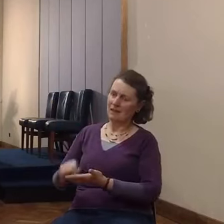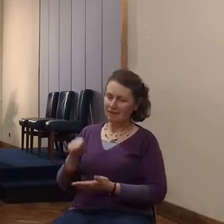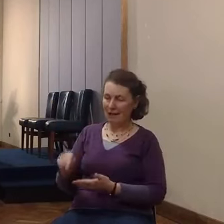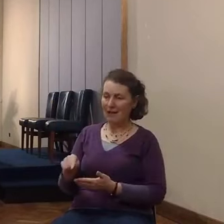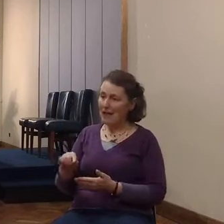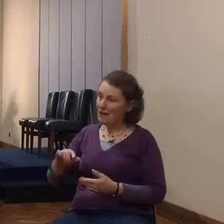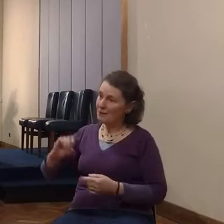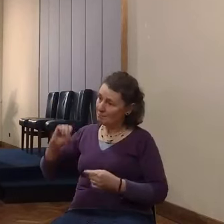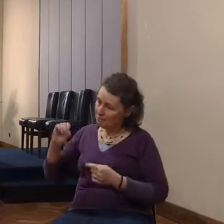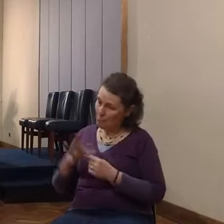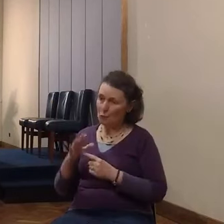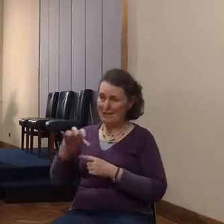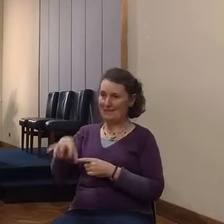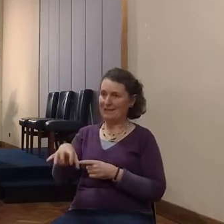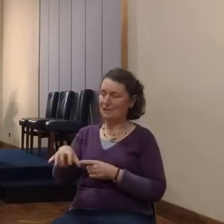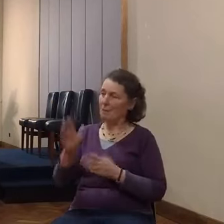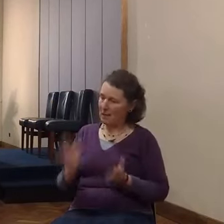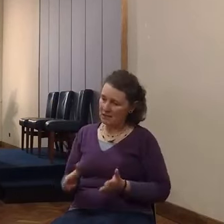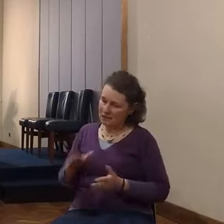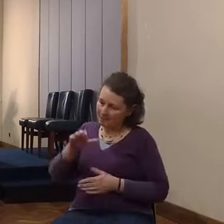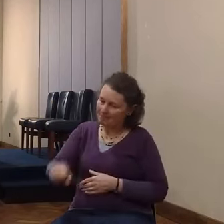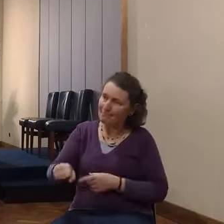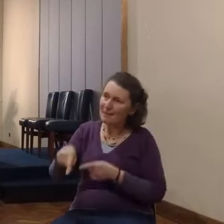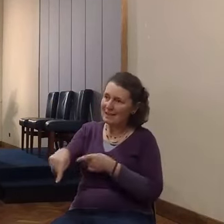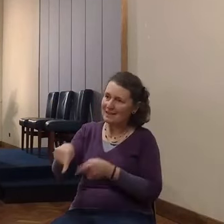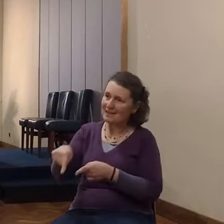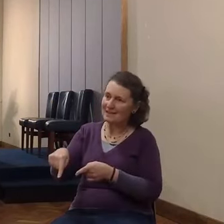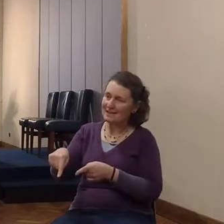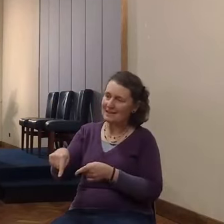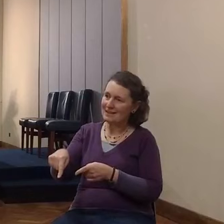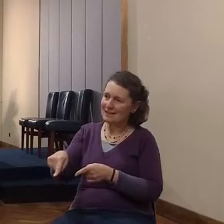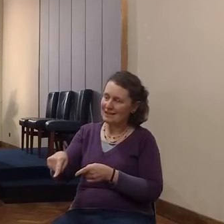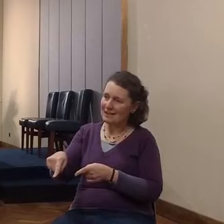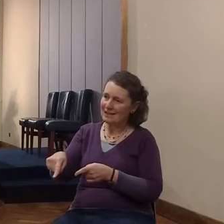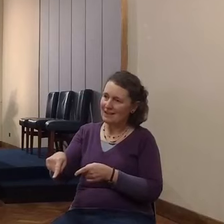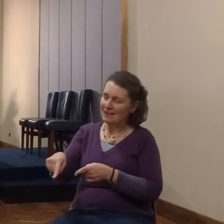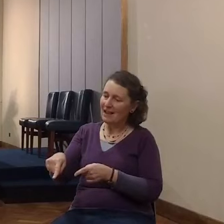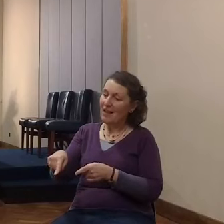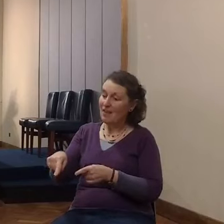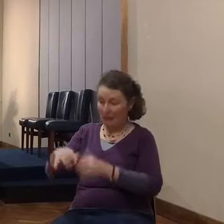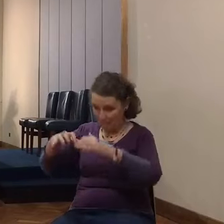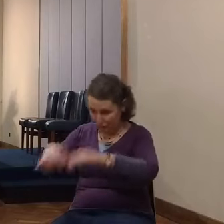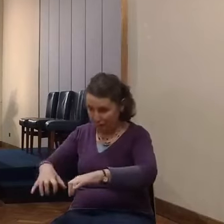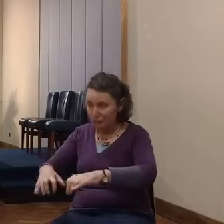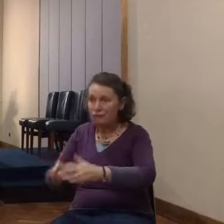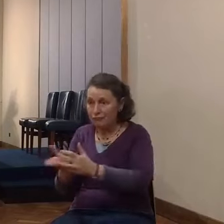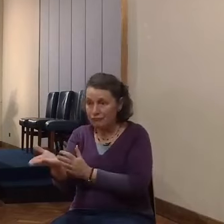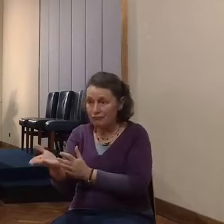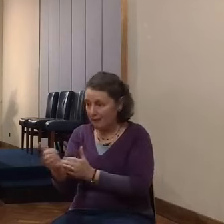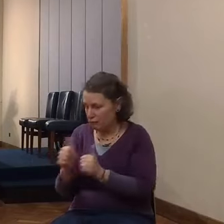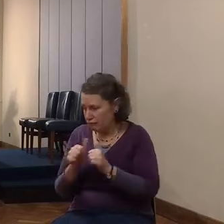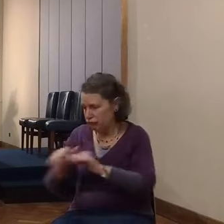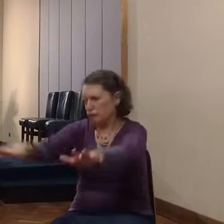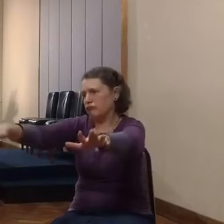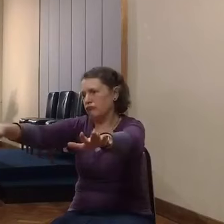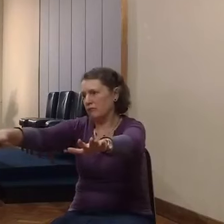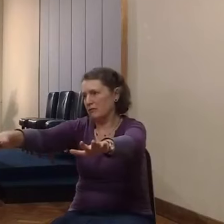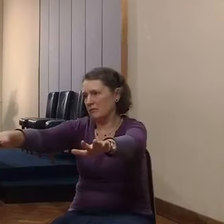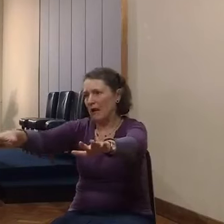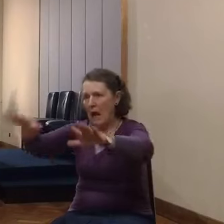land of Canaan. This stood in the way of everything. If this falls, everything falls. If this stands, nothing